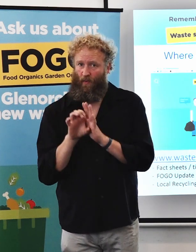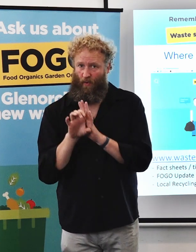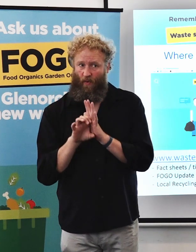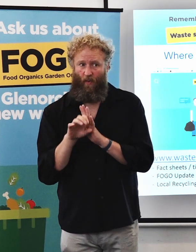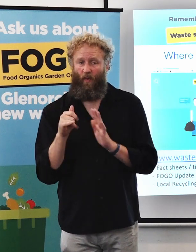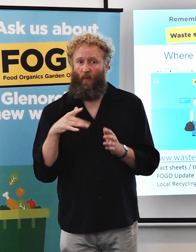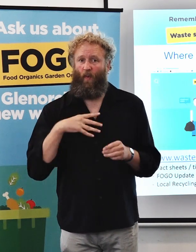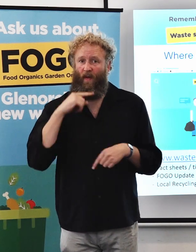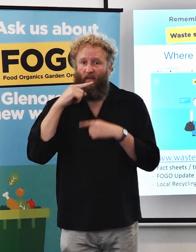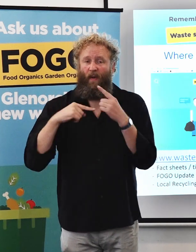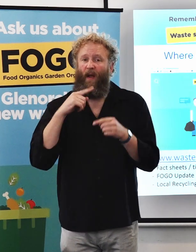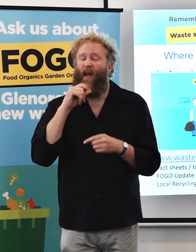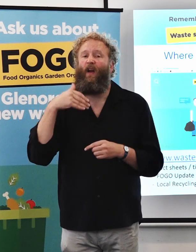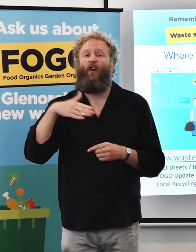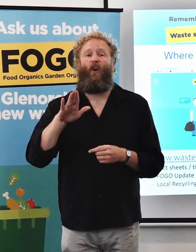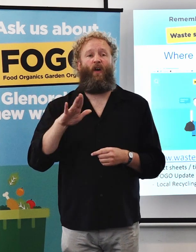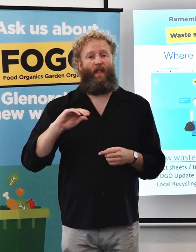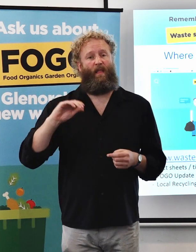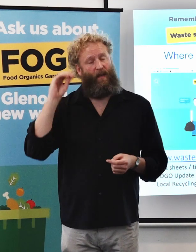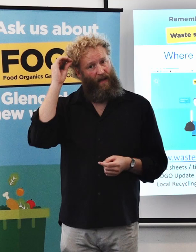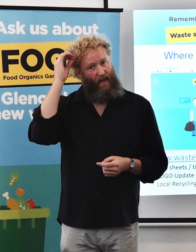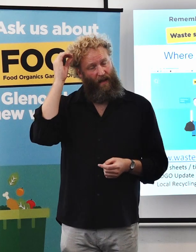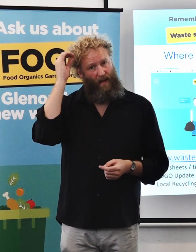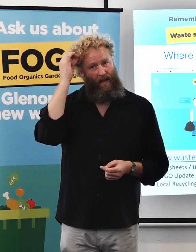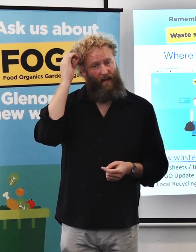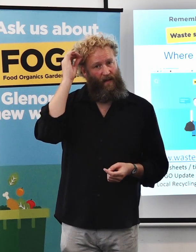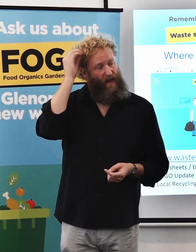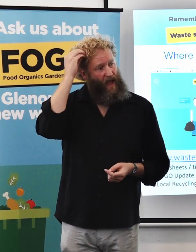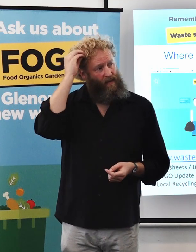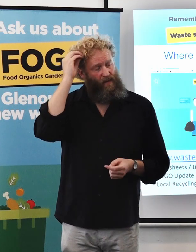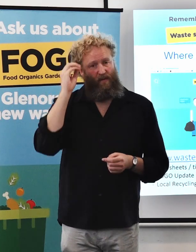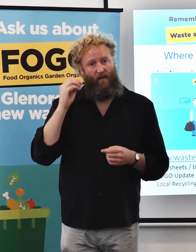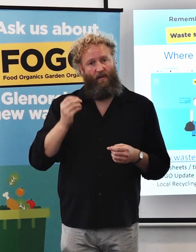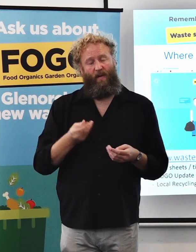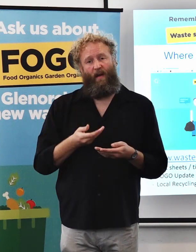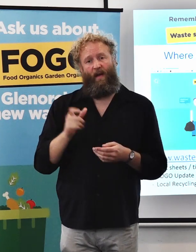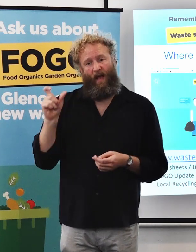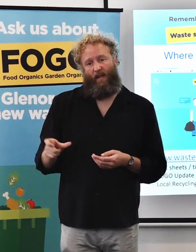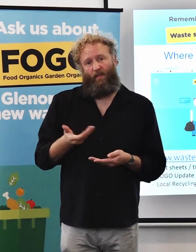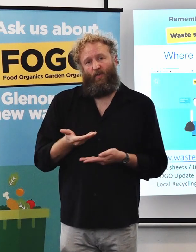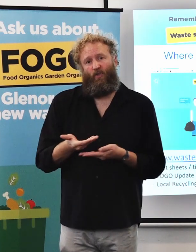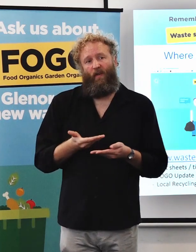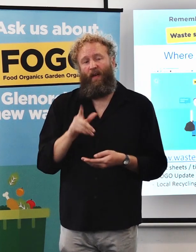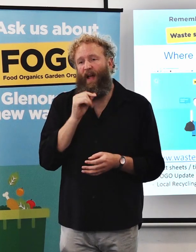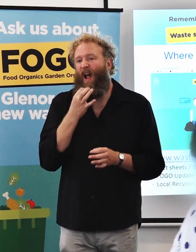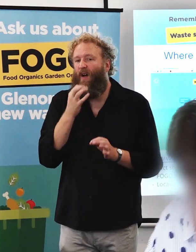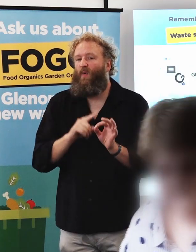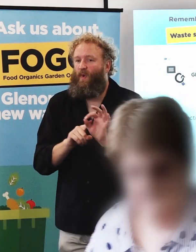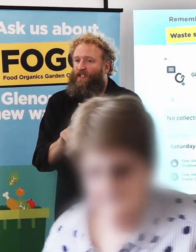Council's customer service is able to assist you with any enquiries and we also have an app called Recycle